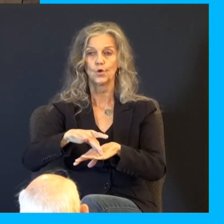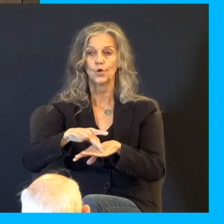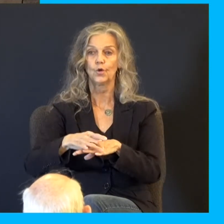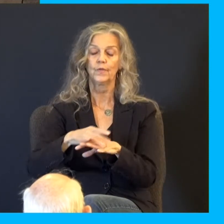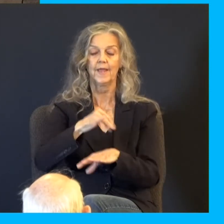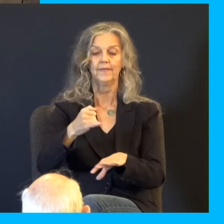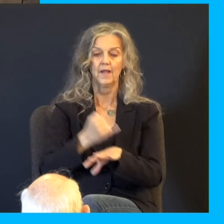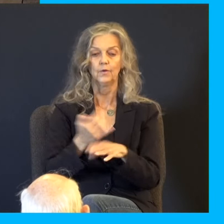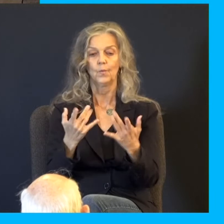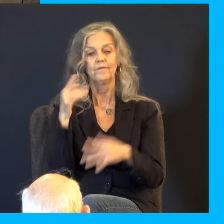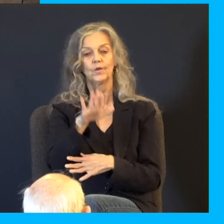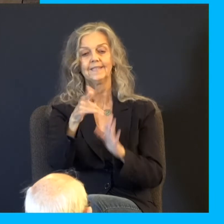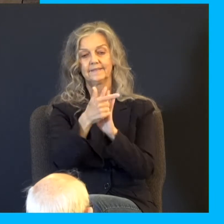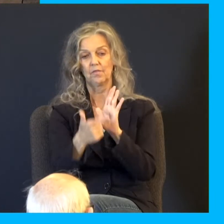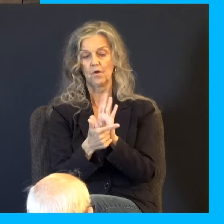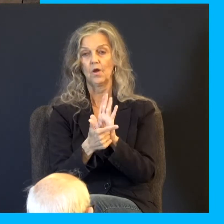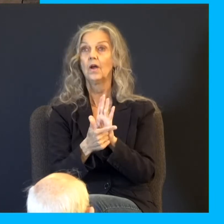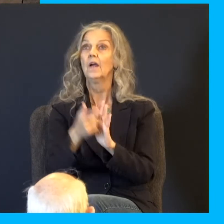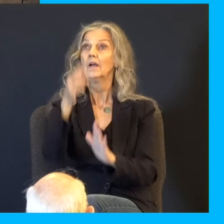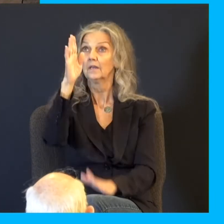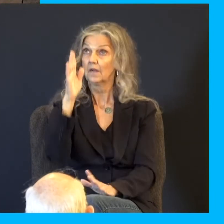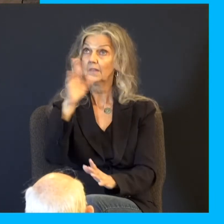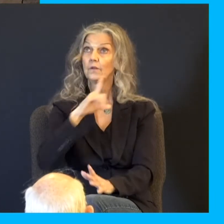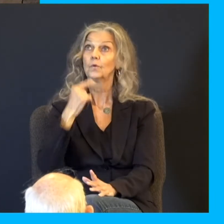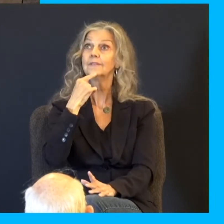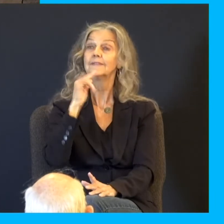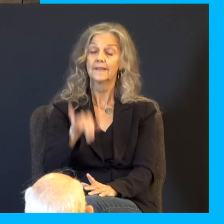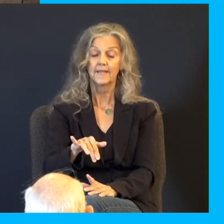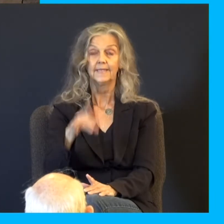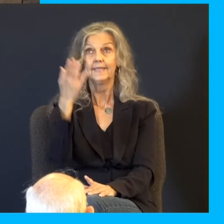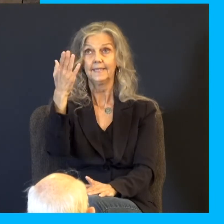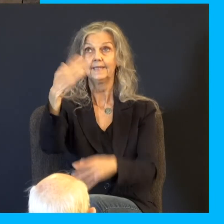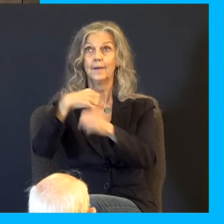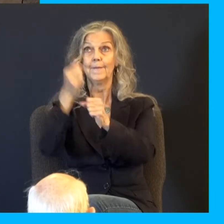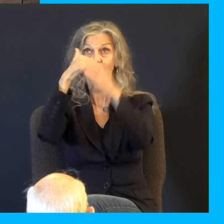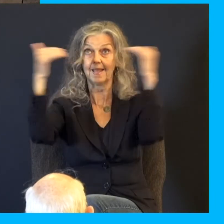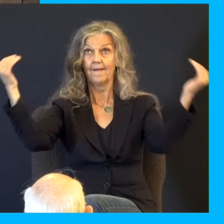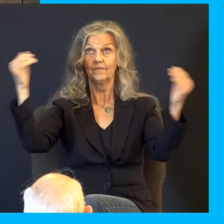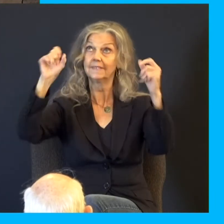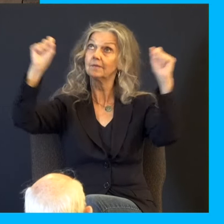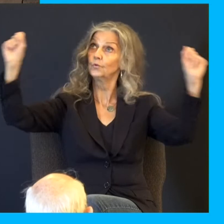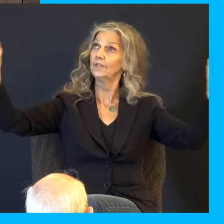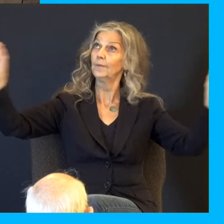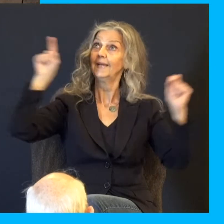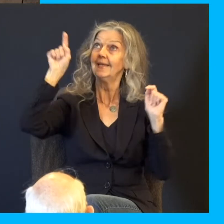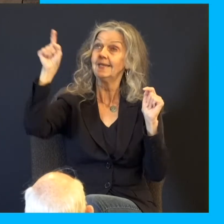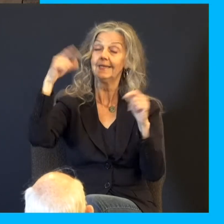his law. Thus saith God the Lord, he that created the heavens, and stretcheth them out. He that spreadeth forth the earth,